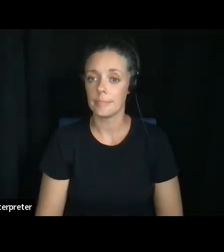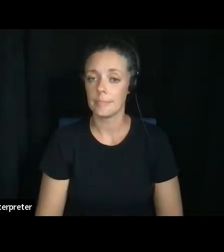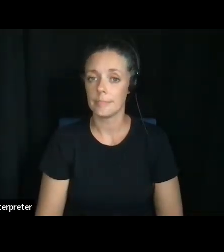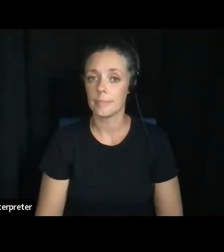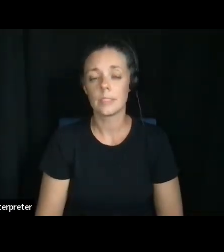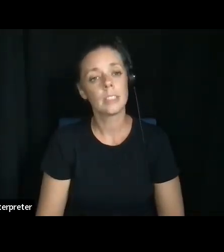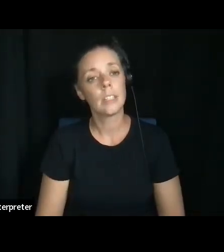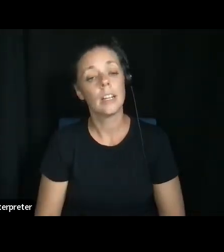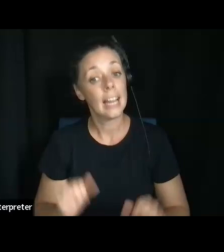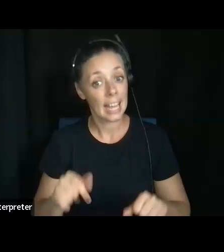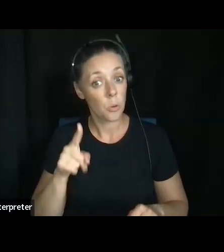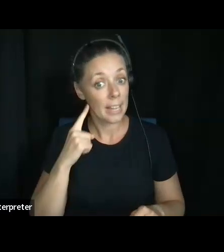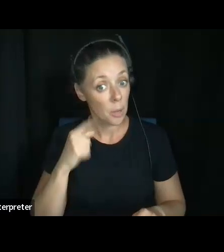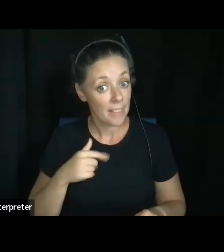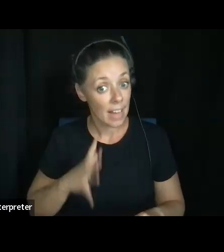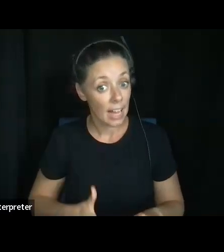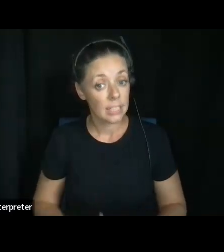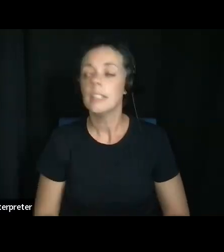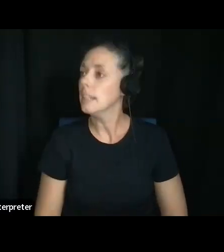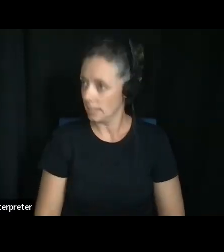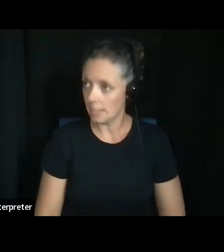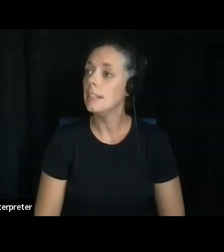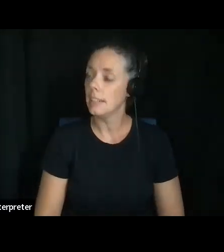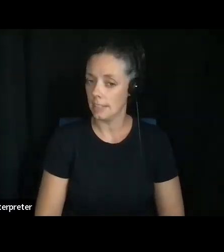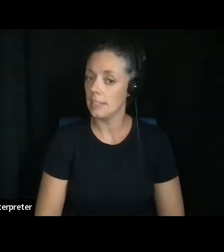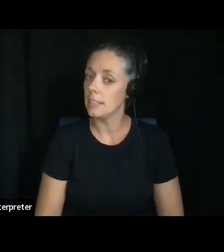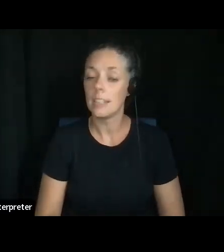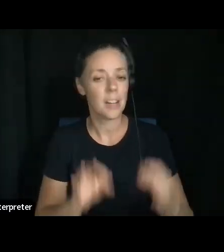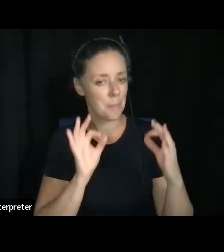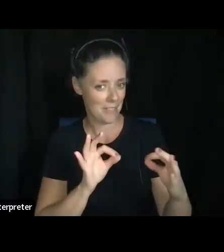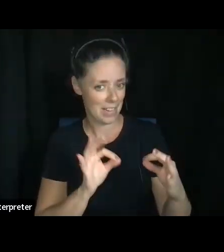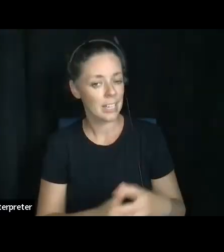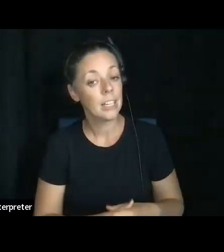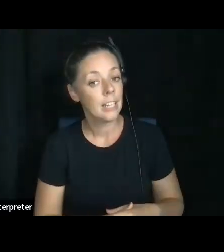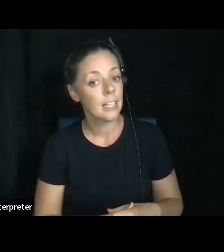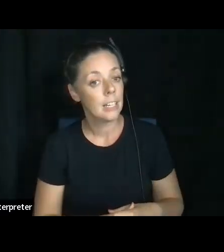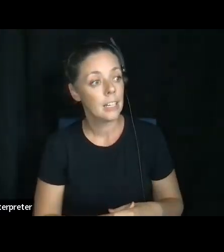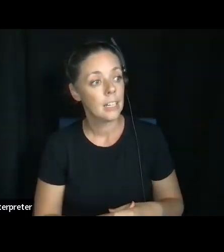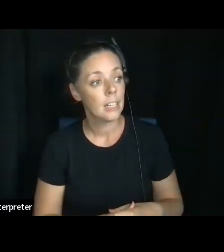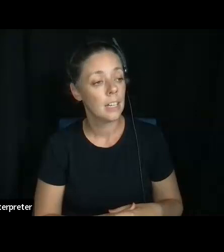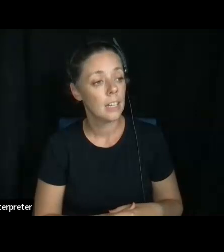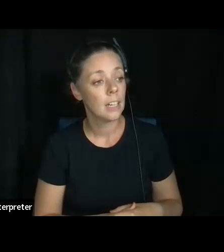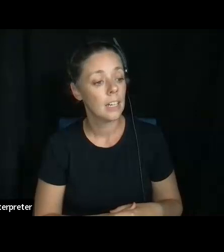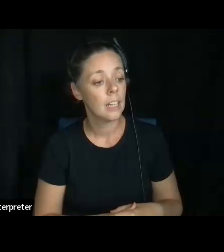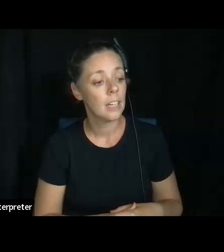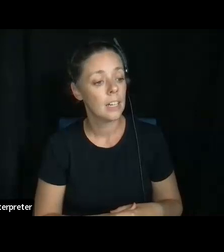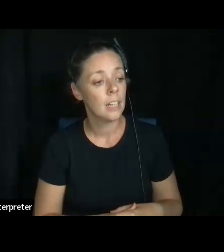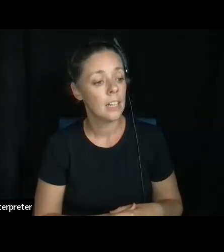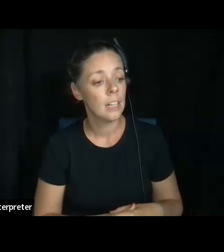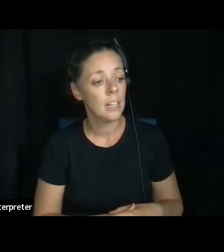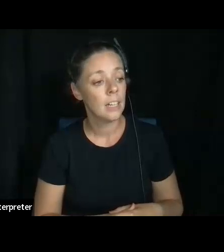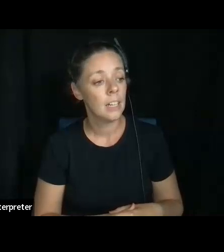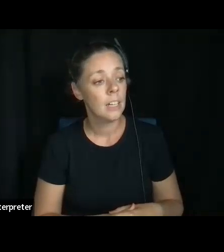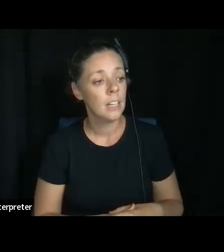Okay. Can you hear me? Okay. Yes. Oh, perfect. Um, because I'm, I'm just, uh, working